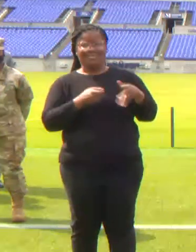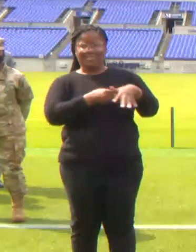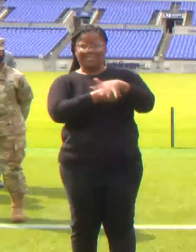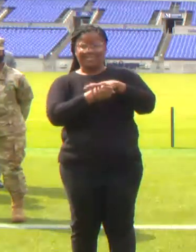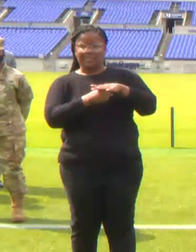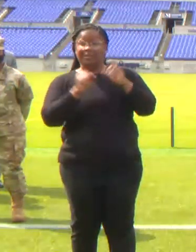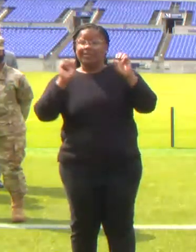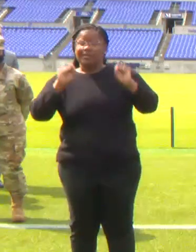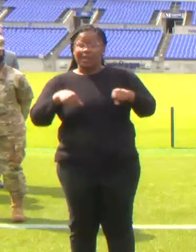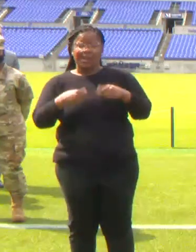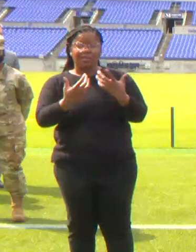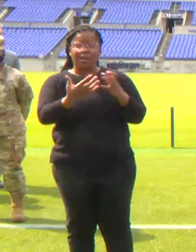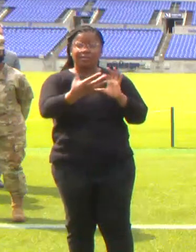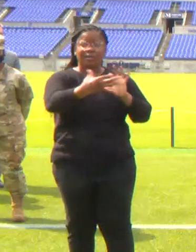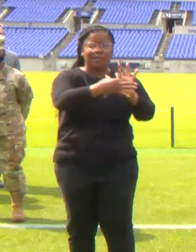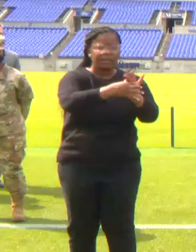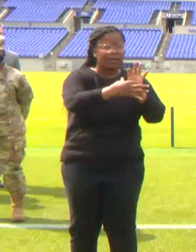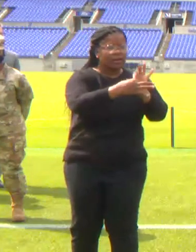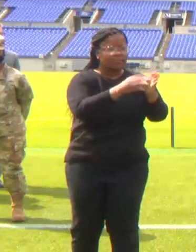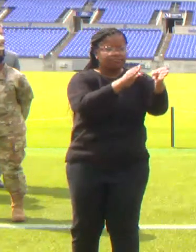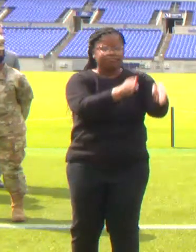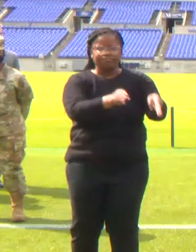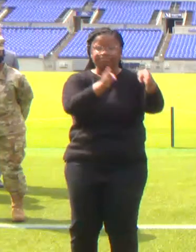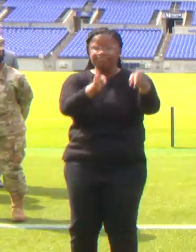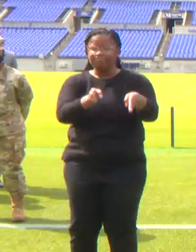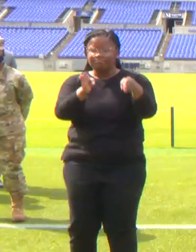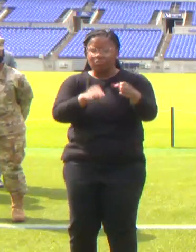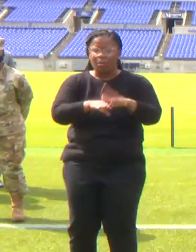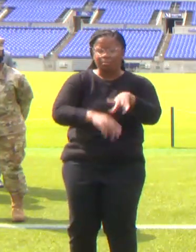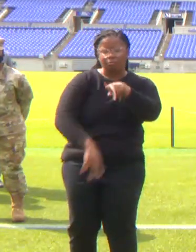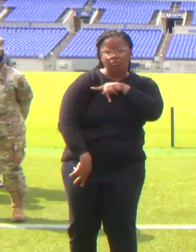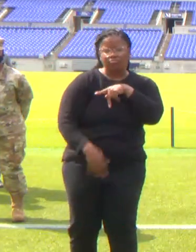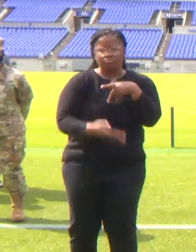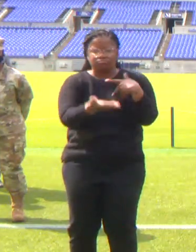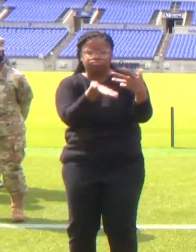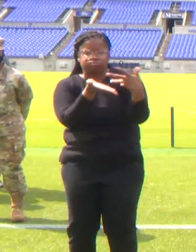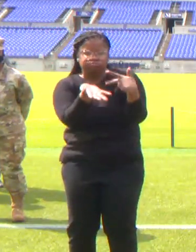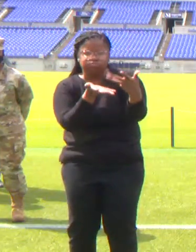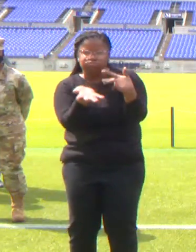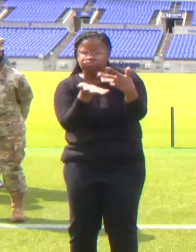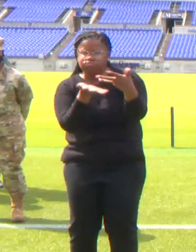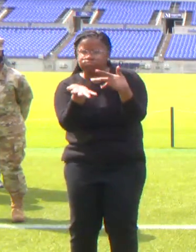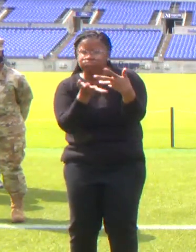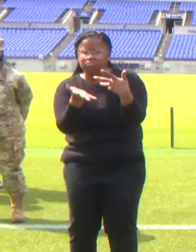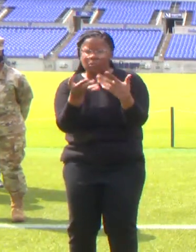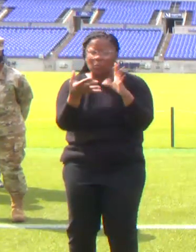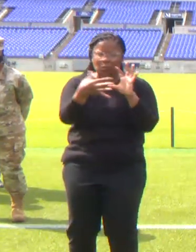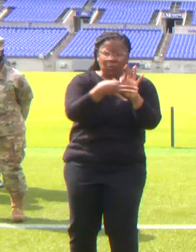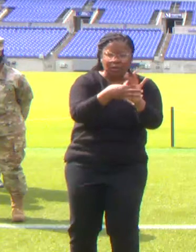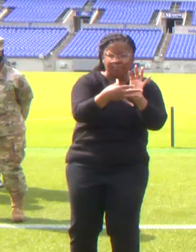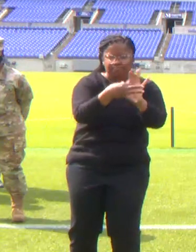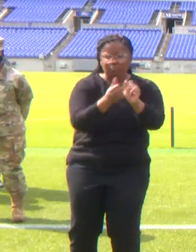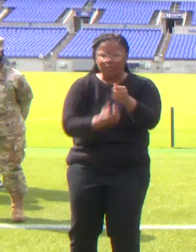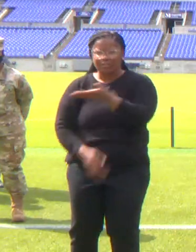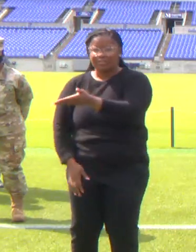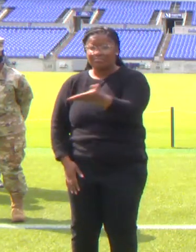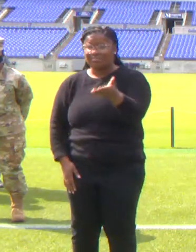on a personal level and reach individuals in a way that government officials cannot.